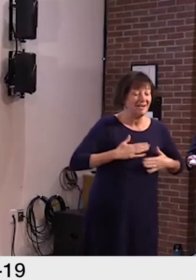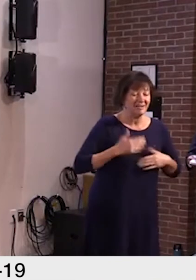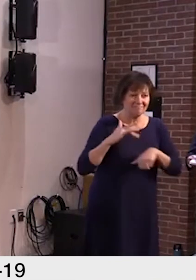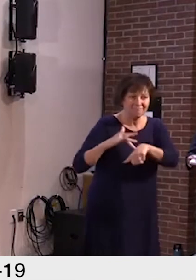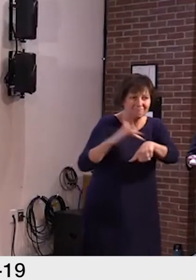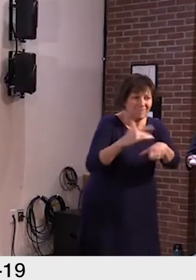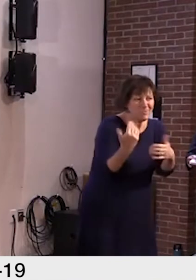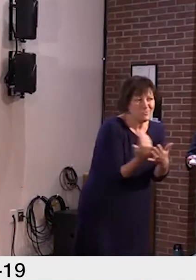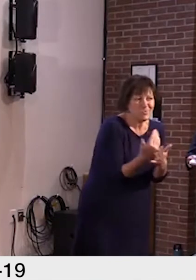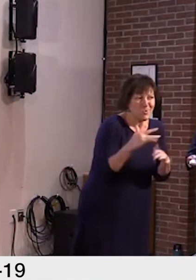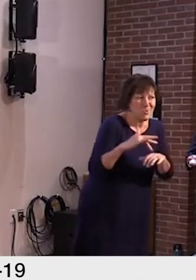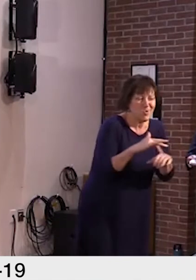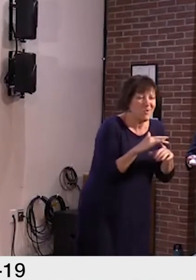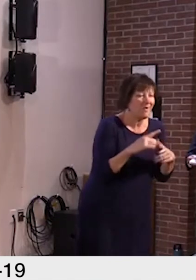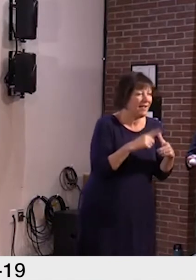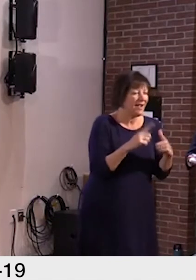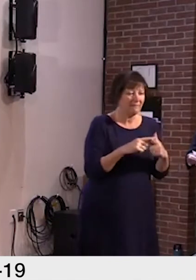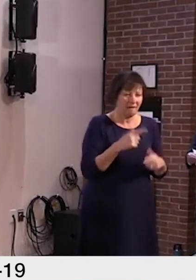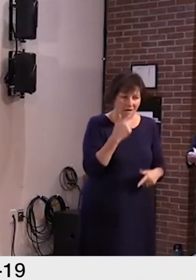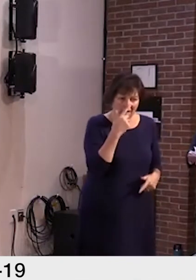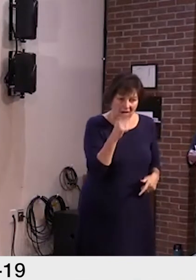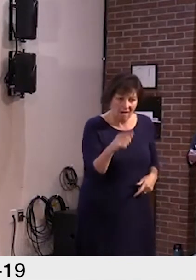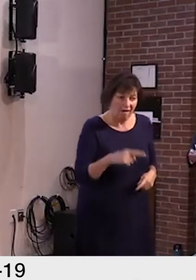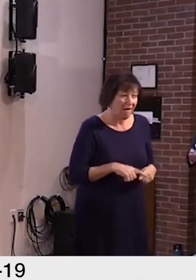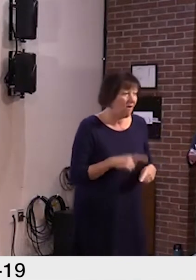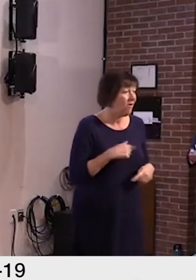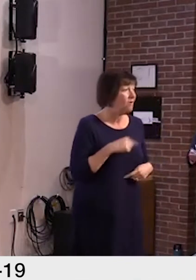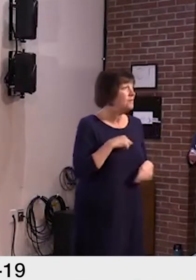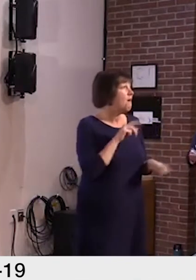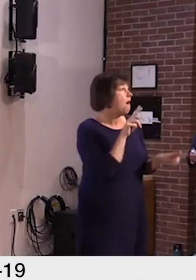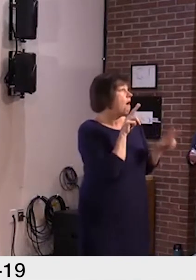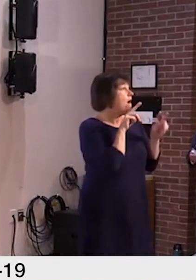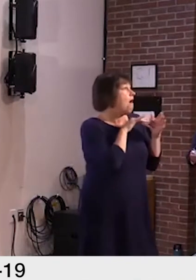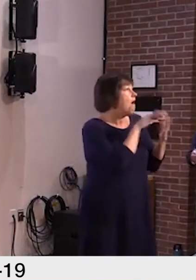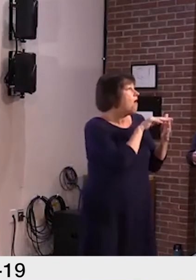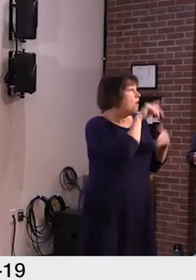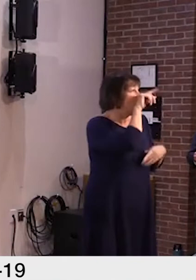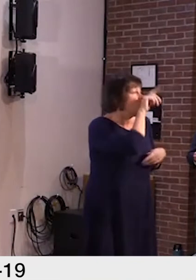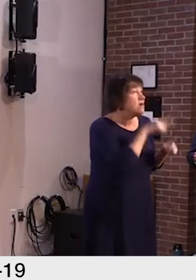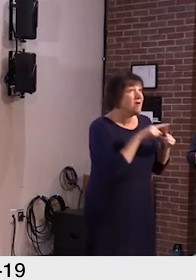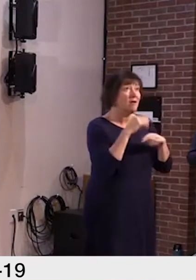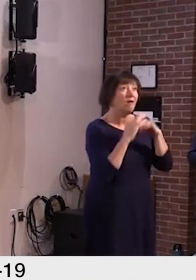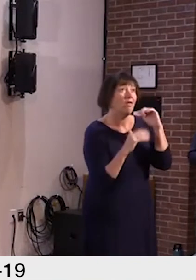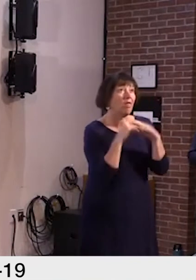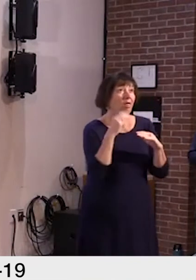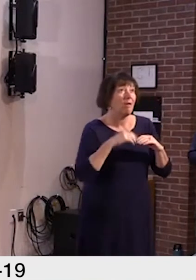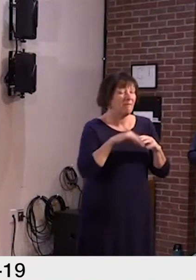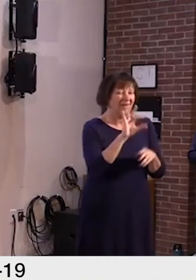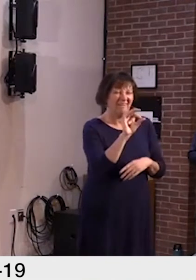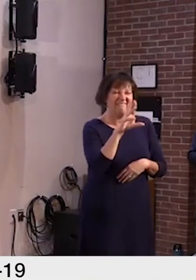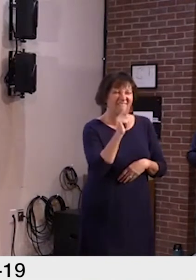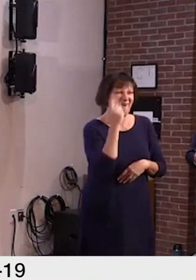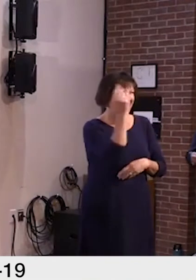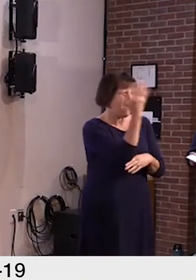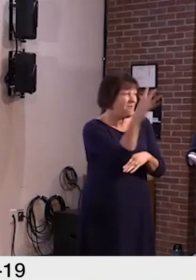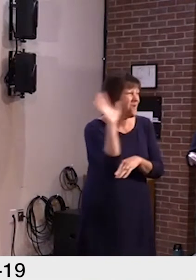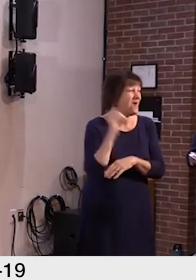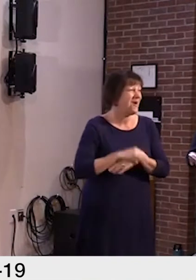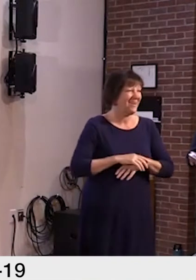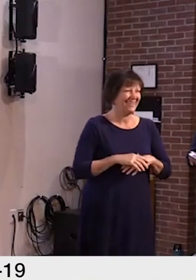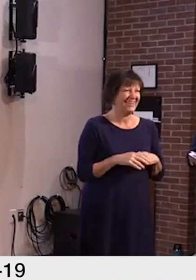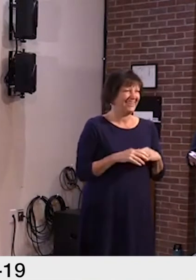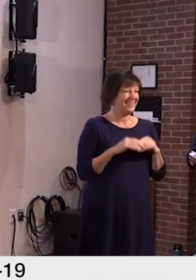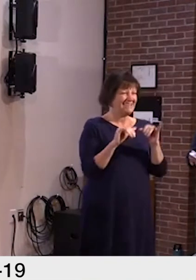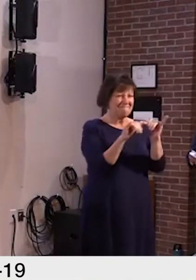hobbies, and exploring new interests from birding to engineering to building forts in the woods to pottery. Hubs are also